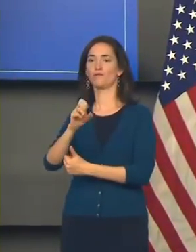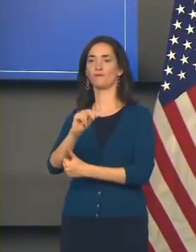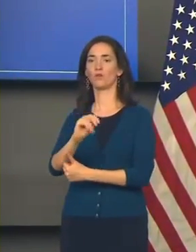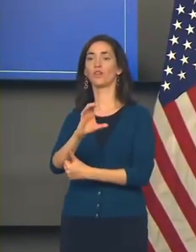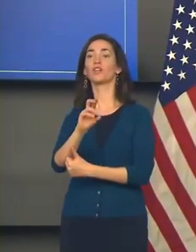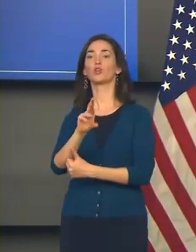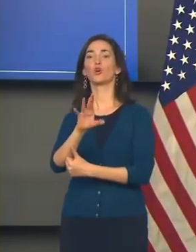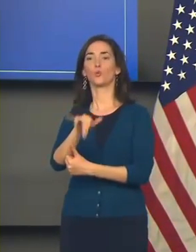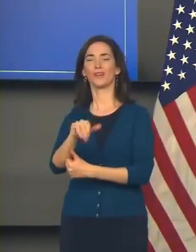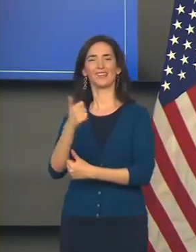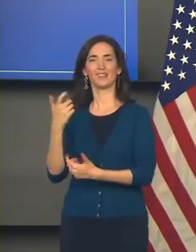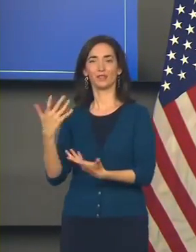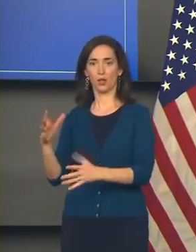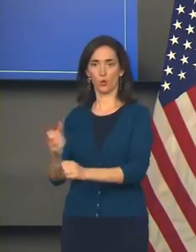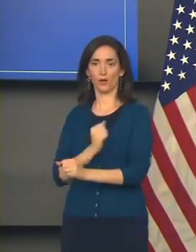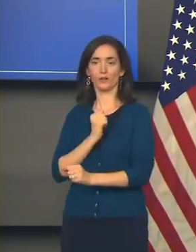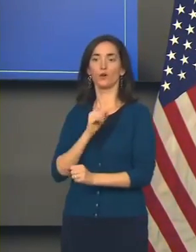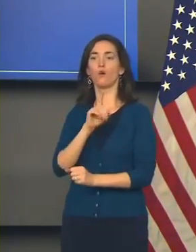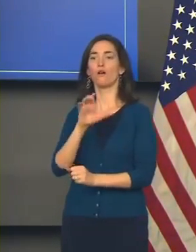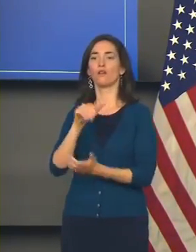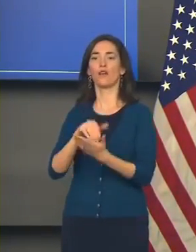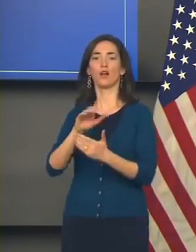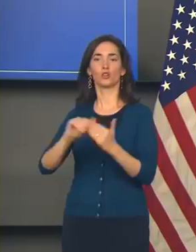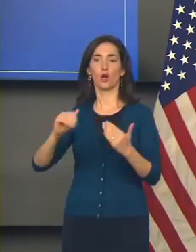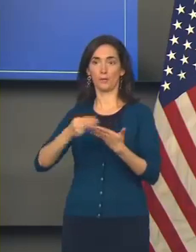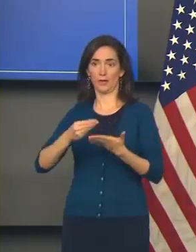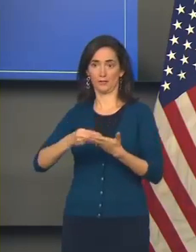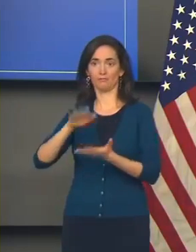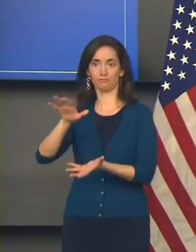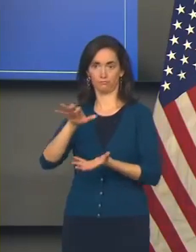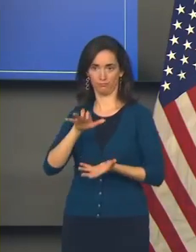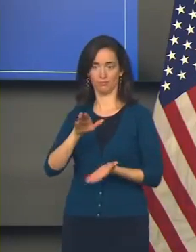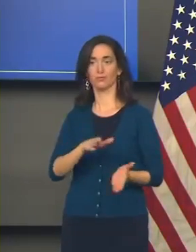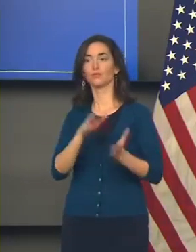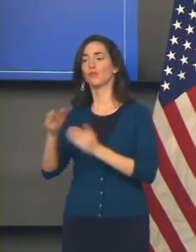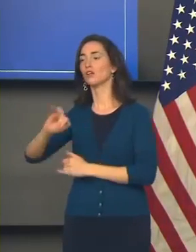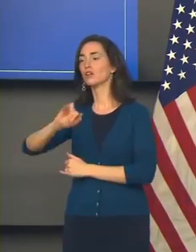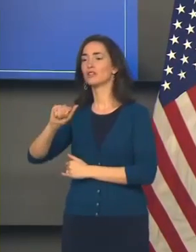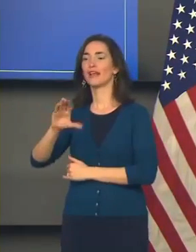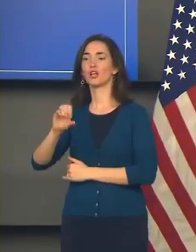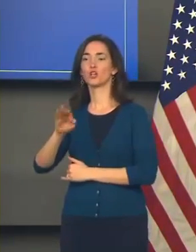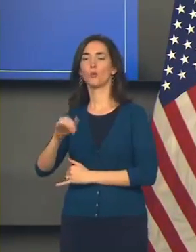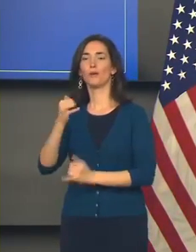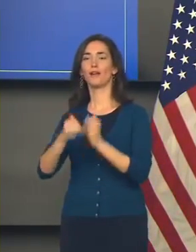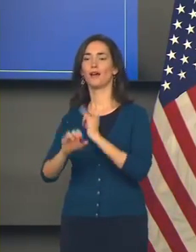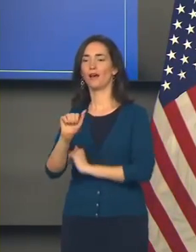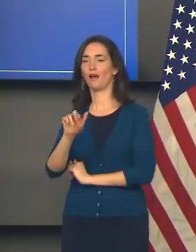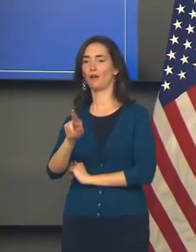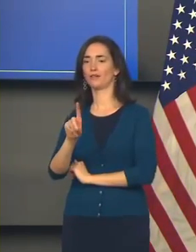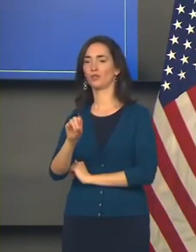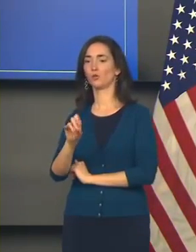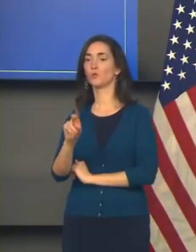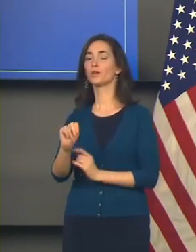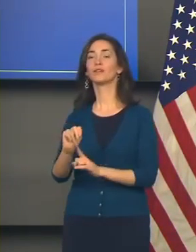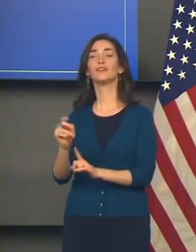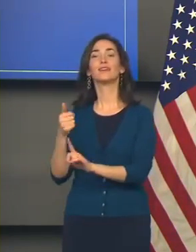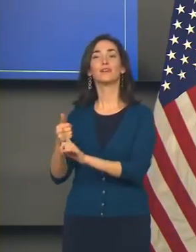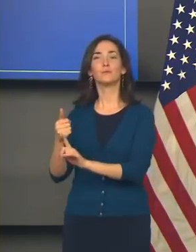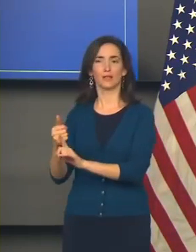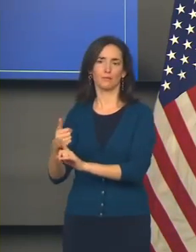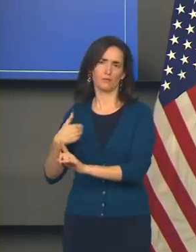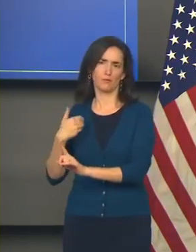,000 cash prize winner, and Jacob Ardoin. He was the $100,000